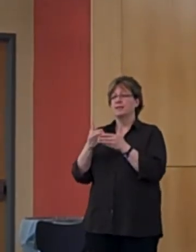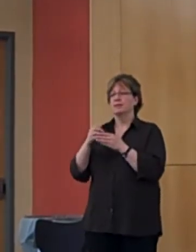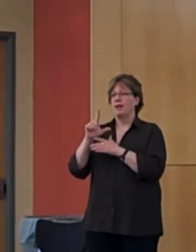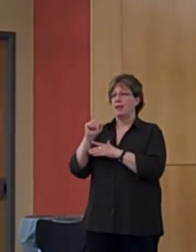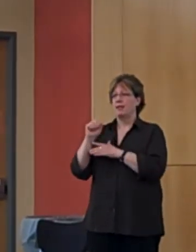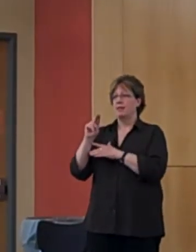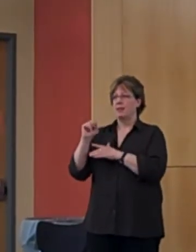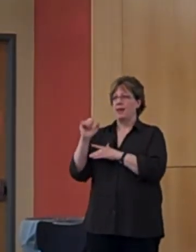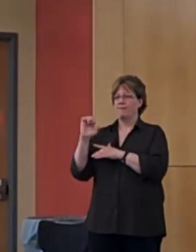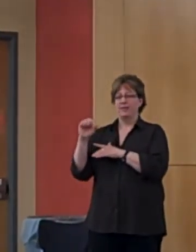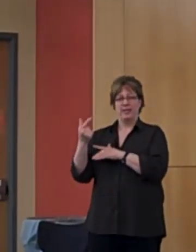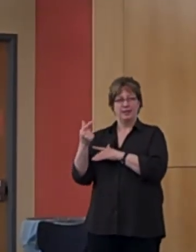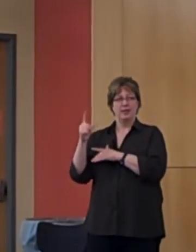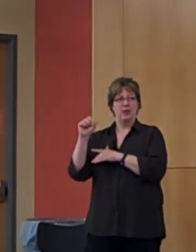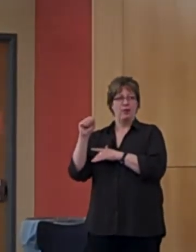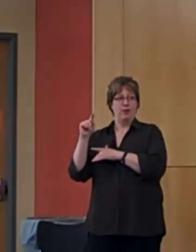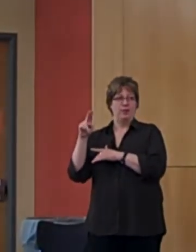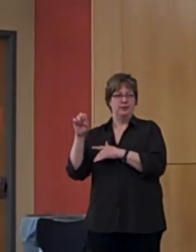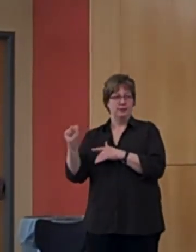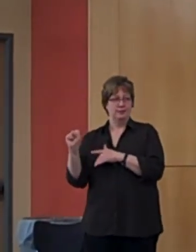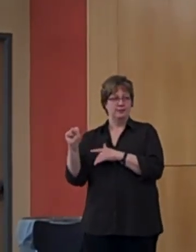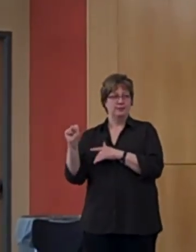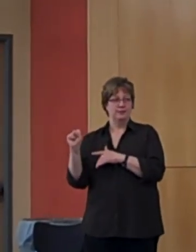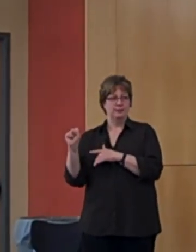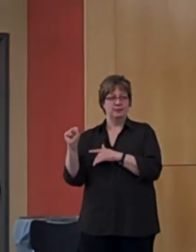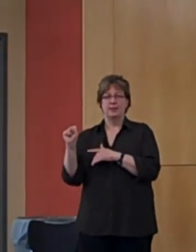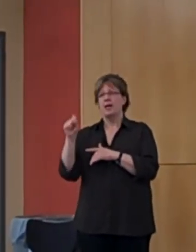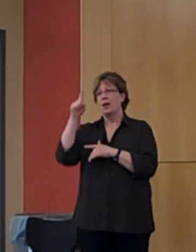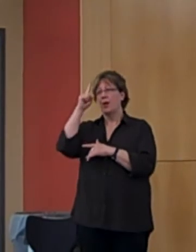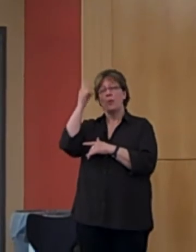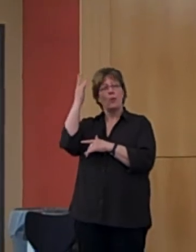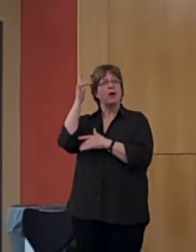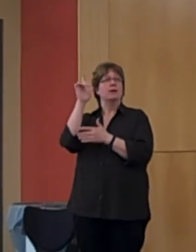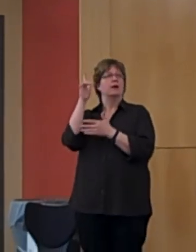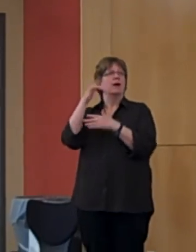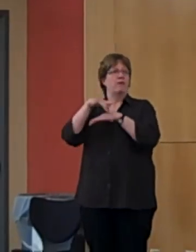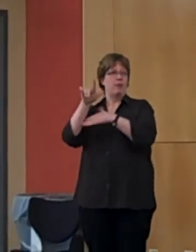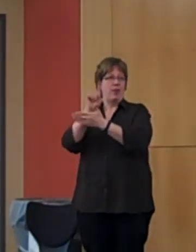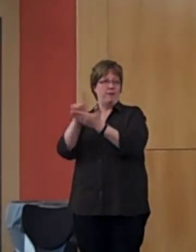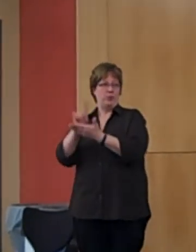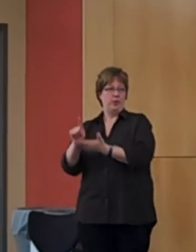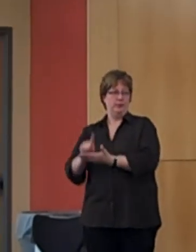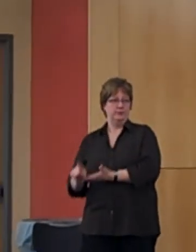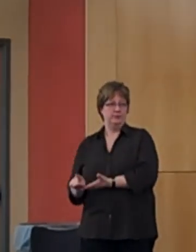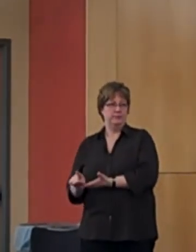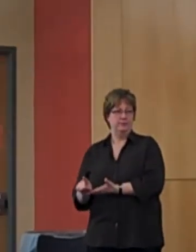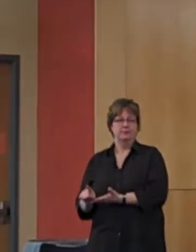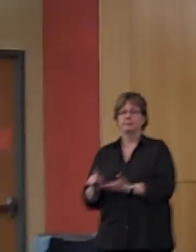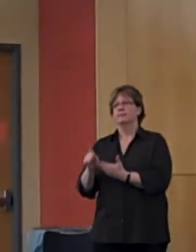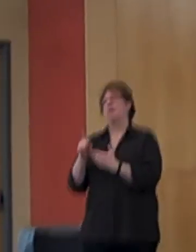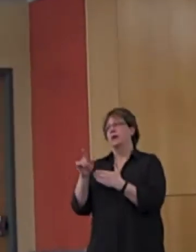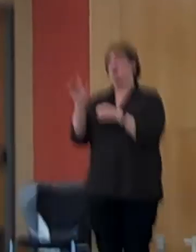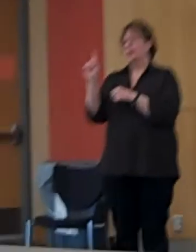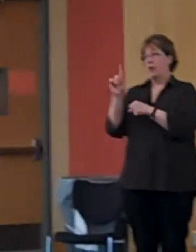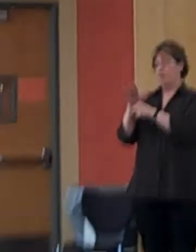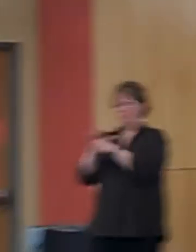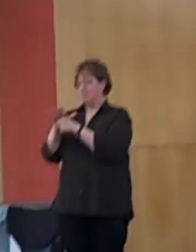Lotus Yoga Studio, due to its weekly availability, convenient location, and more conventional practice